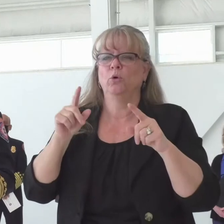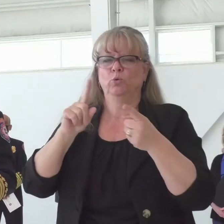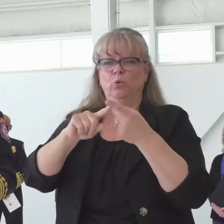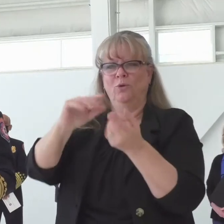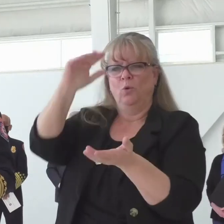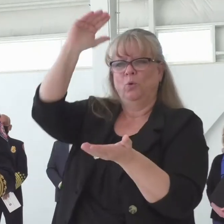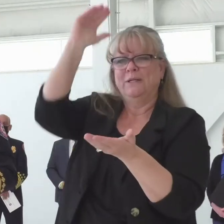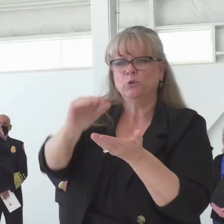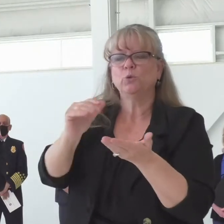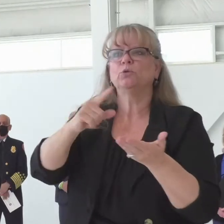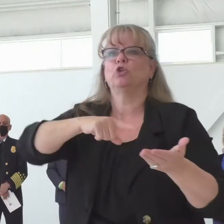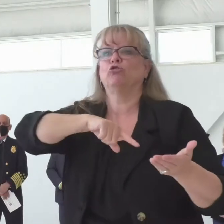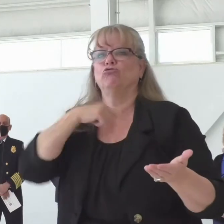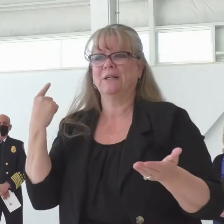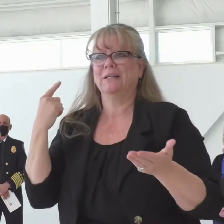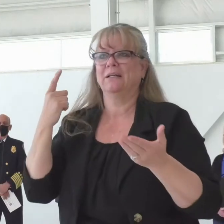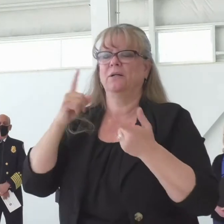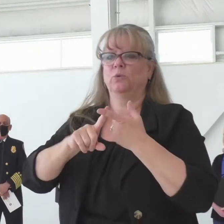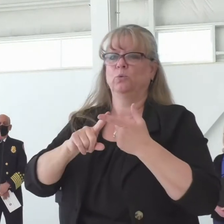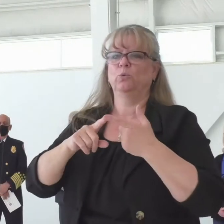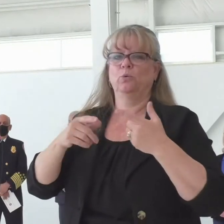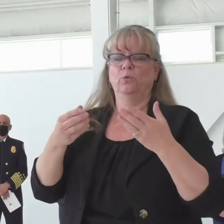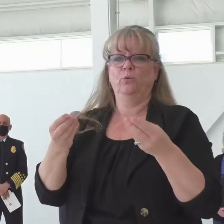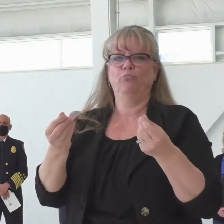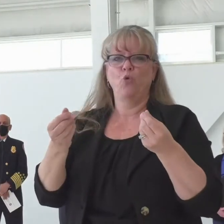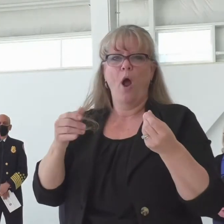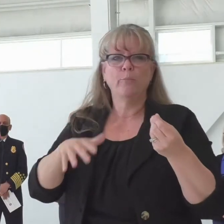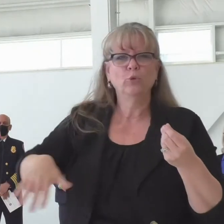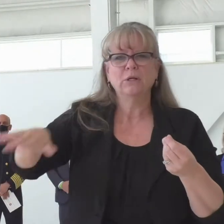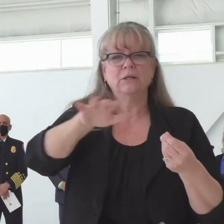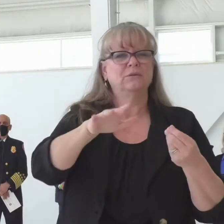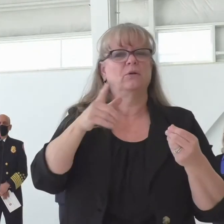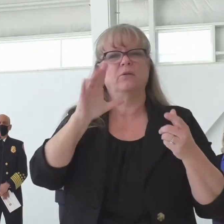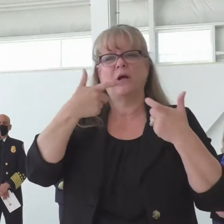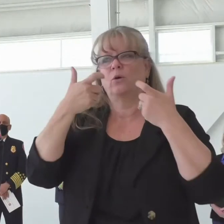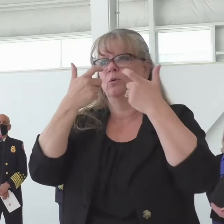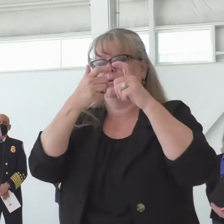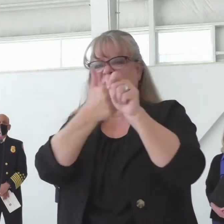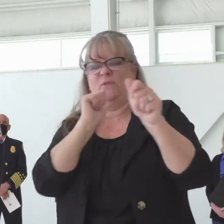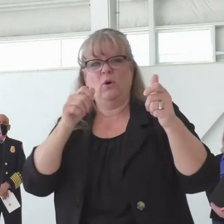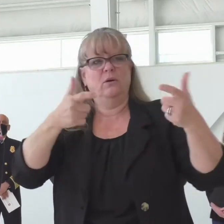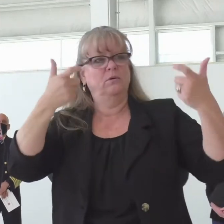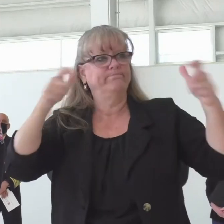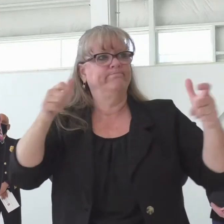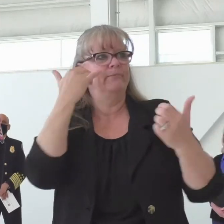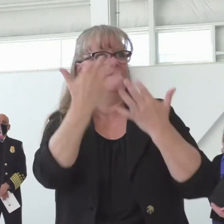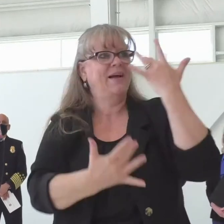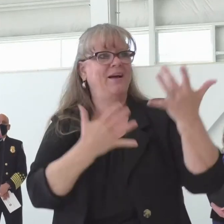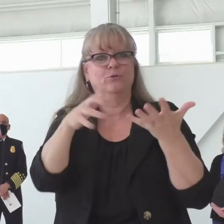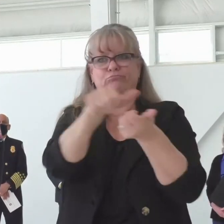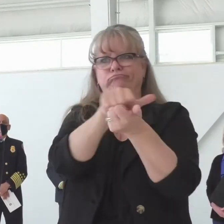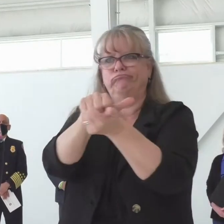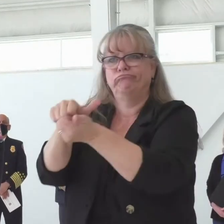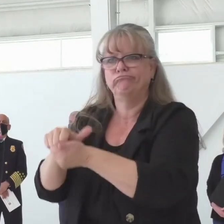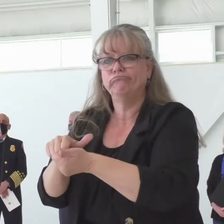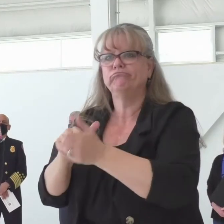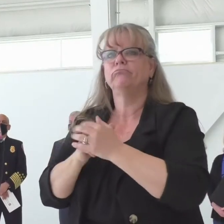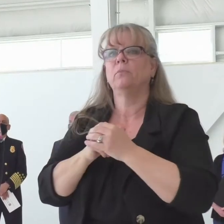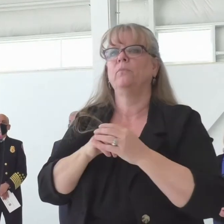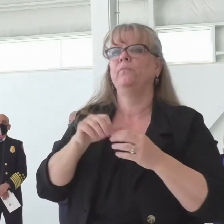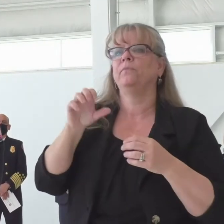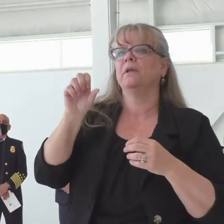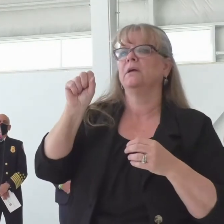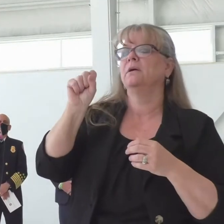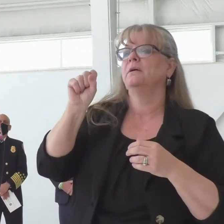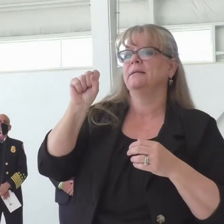and the environment caused by large destructive wildfires. Senate Bill 21-113, signed by Governor Polis on